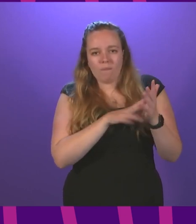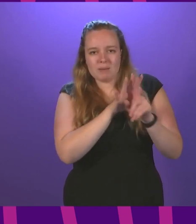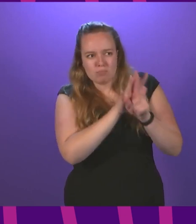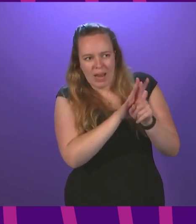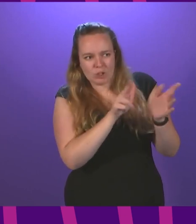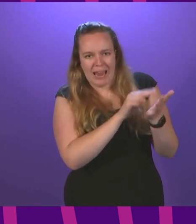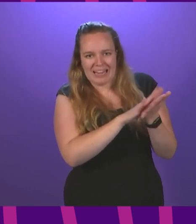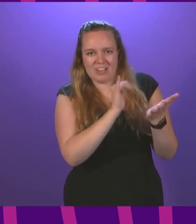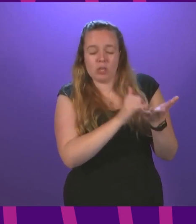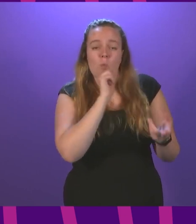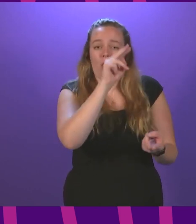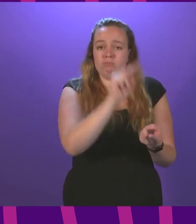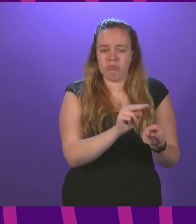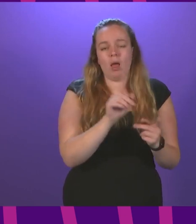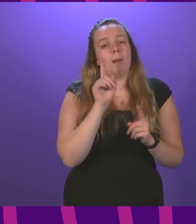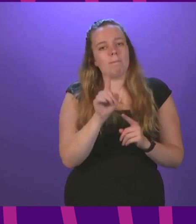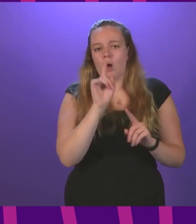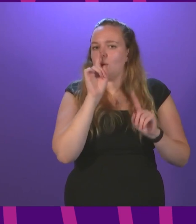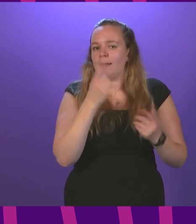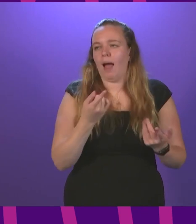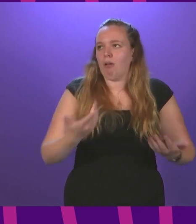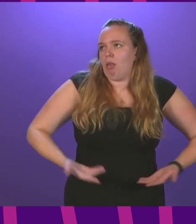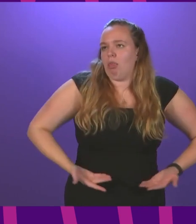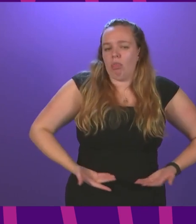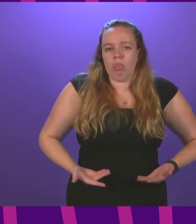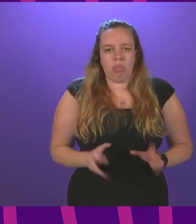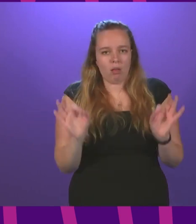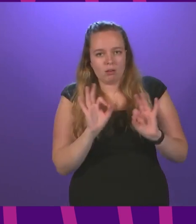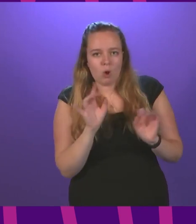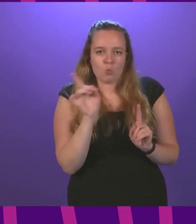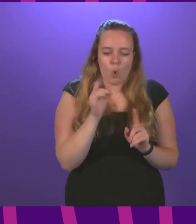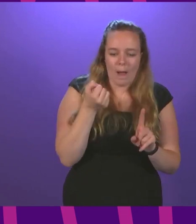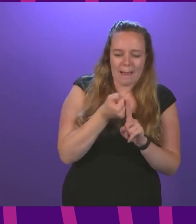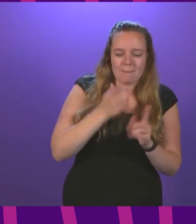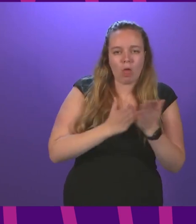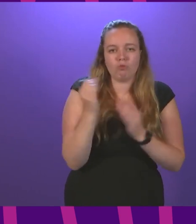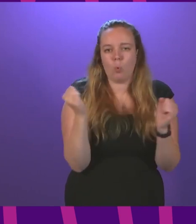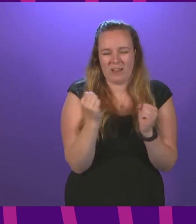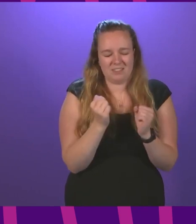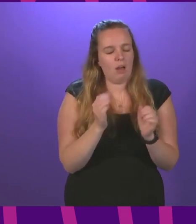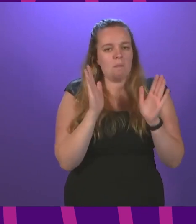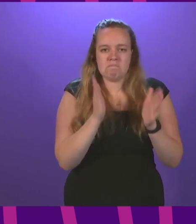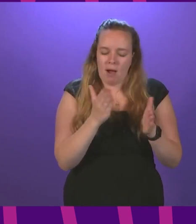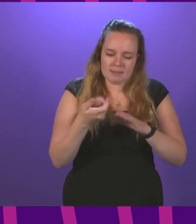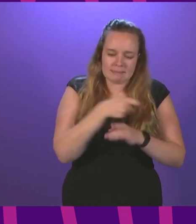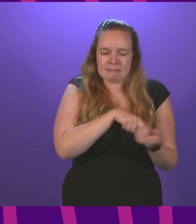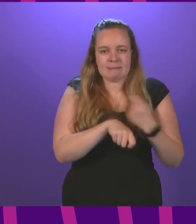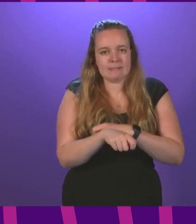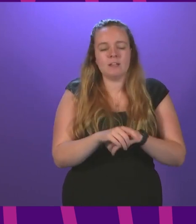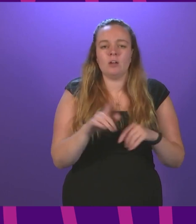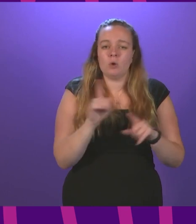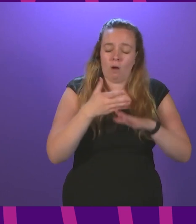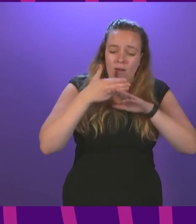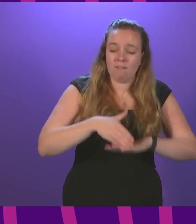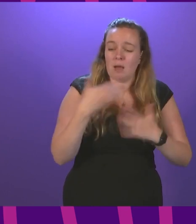NHS. However, there is no room for complacency about the potential impact we might face this winter. The efforts that have been made by